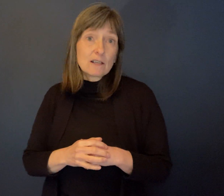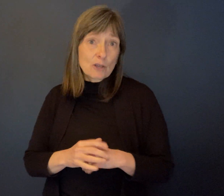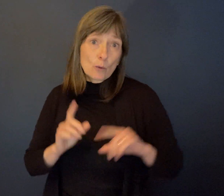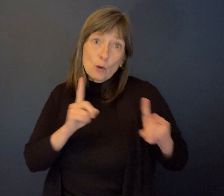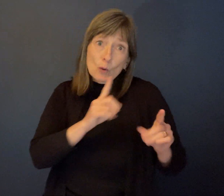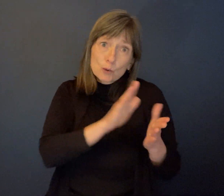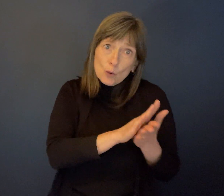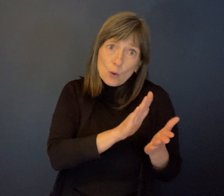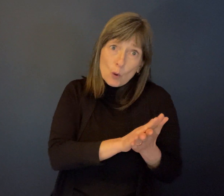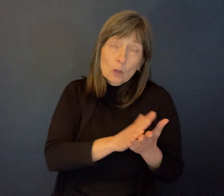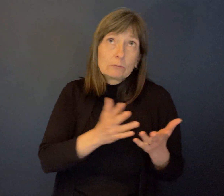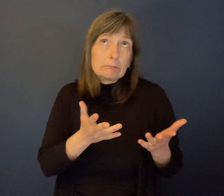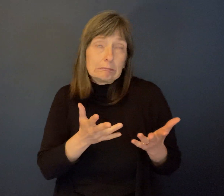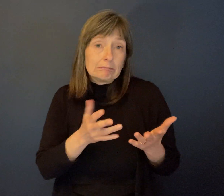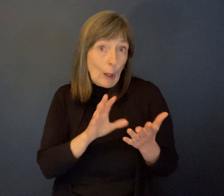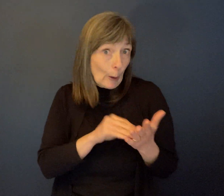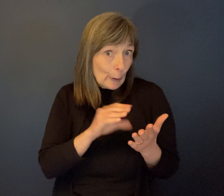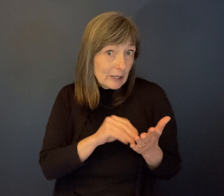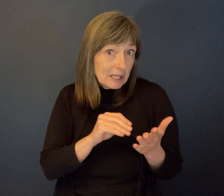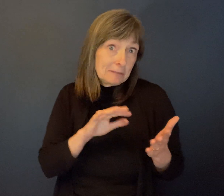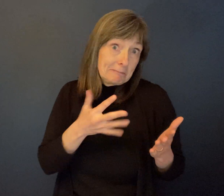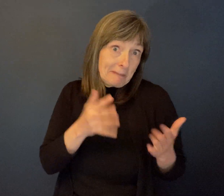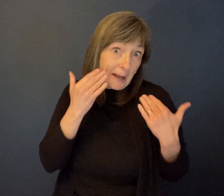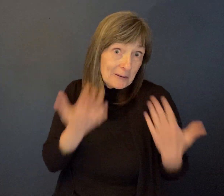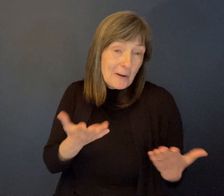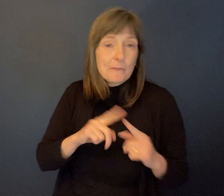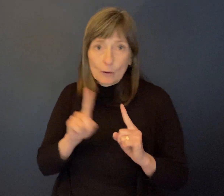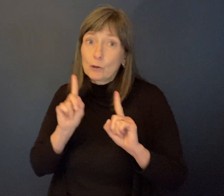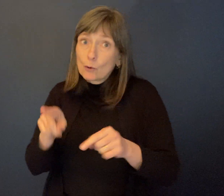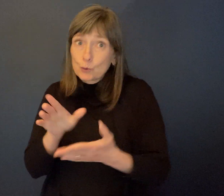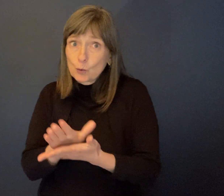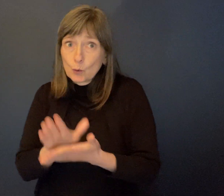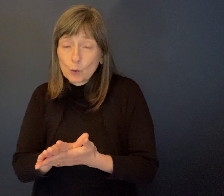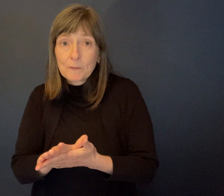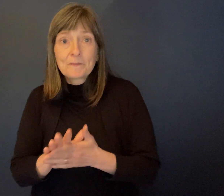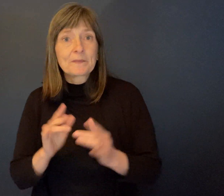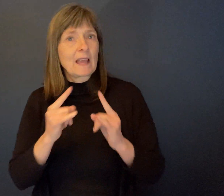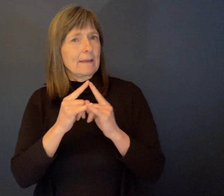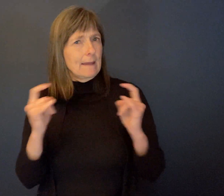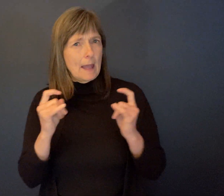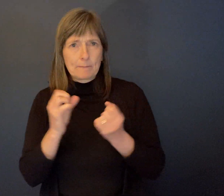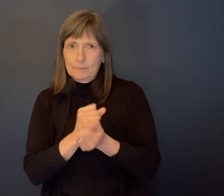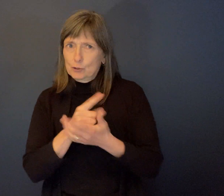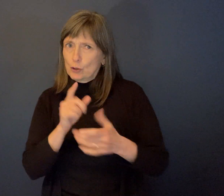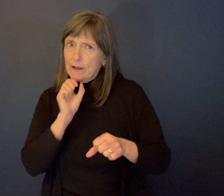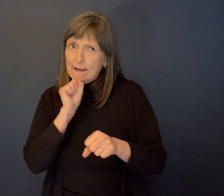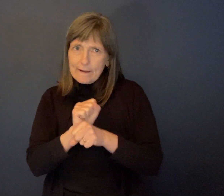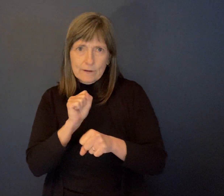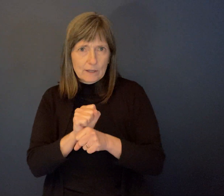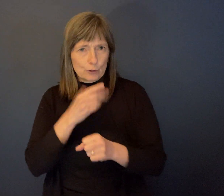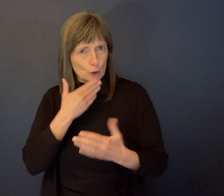not really sure what the learning was like, but we certainly went to school. And then, of course, the camp made every effort to ensure that we were getting a good education.